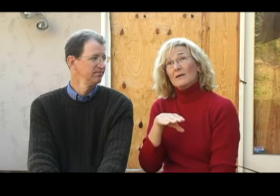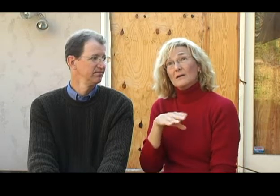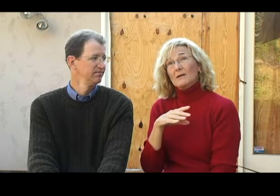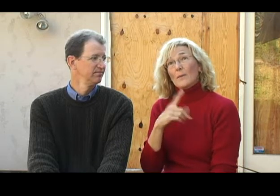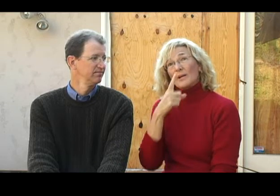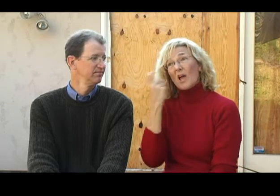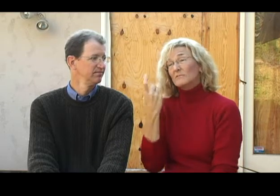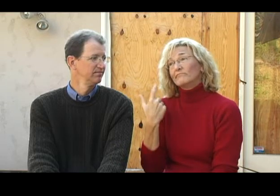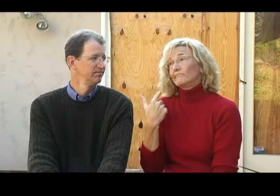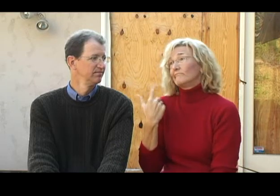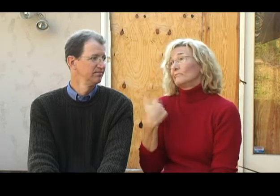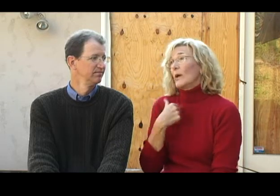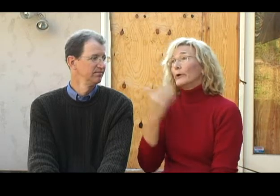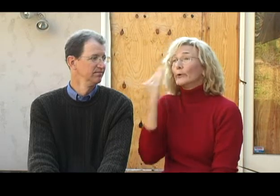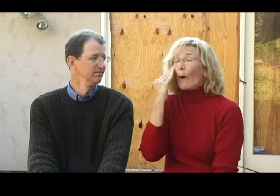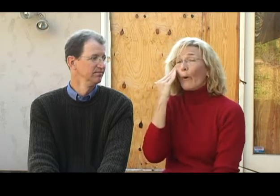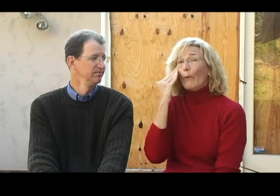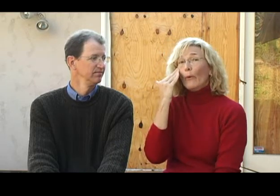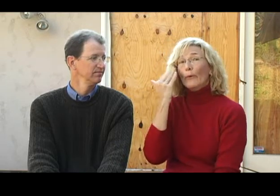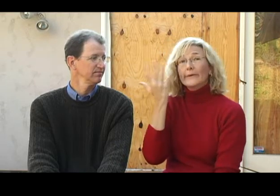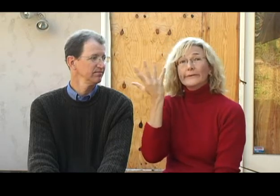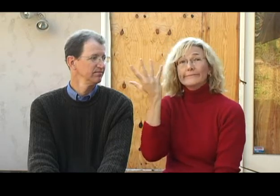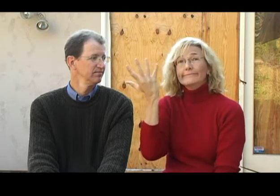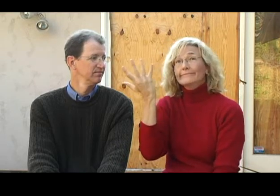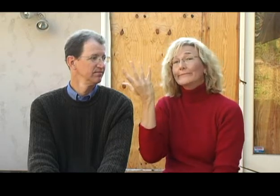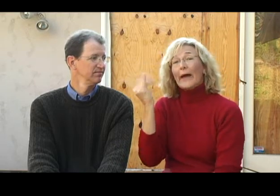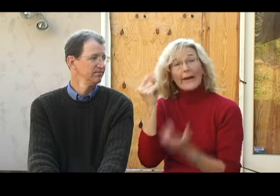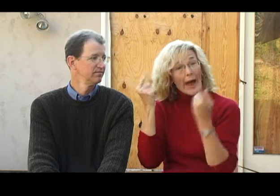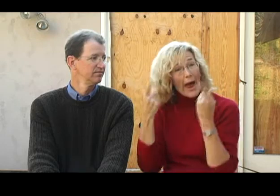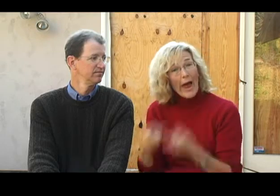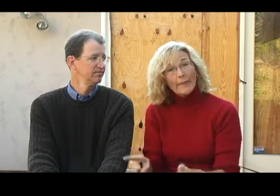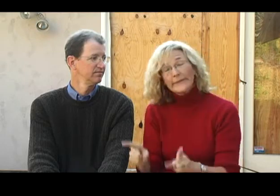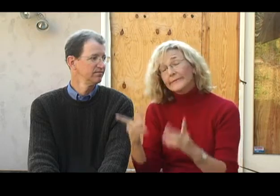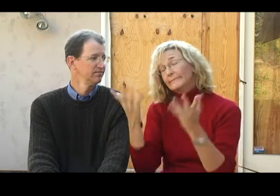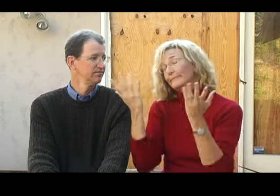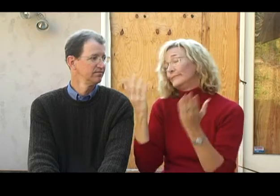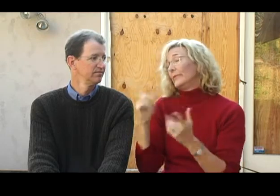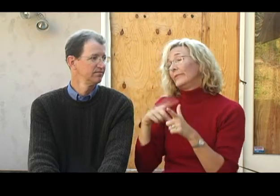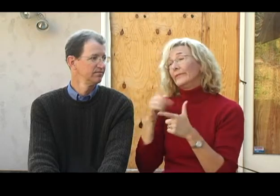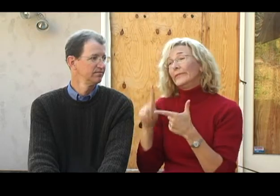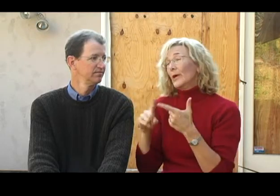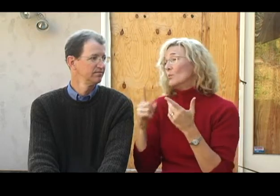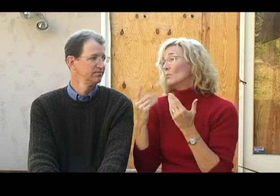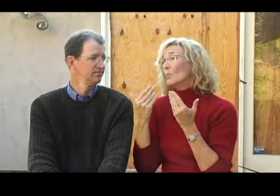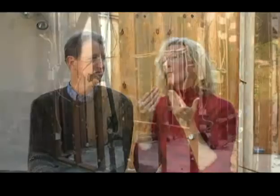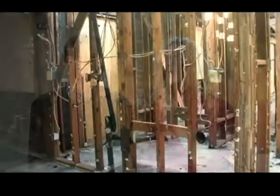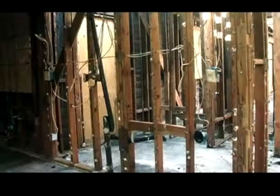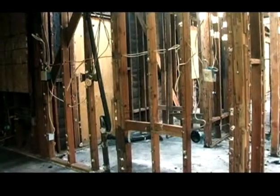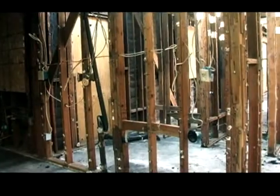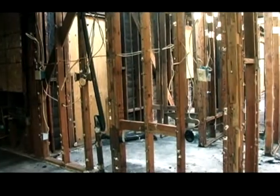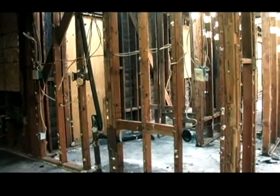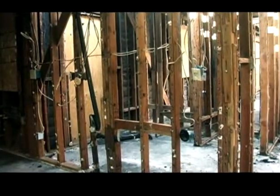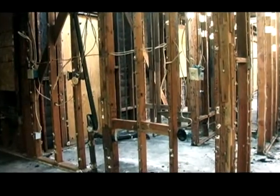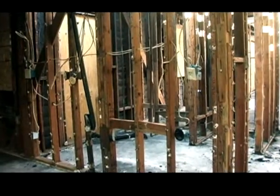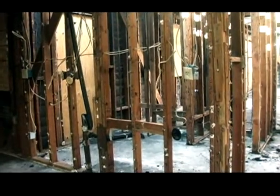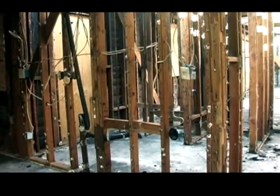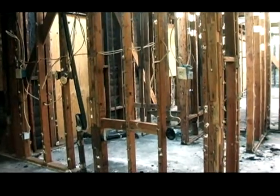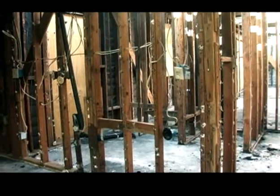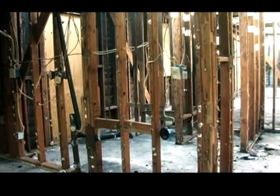because we know it happened then we moved on with